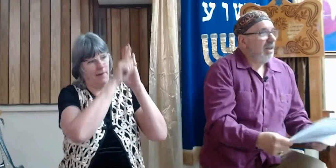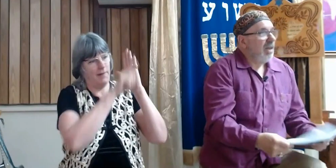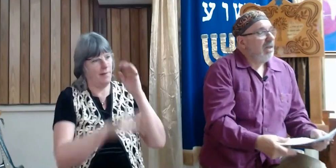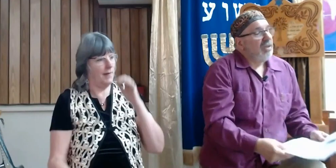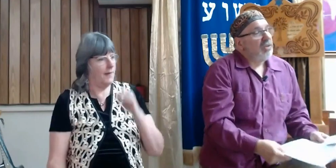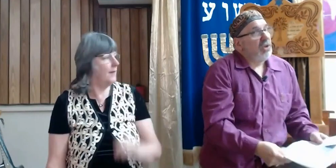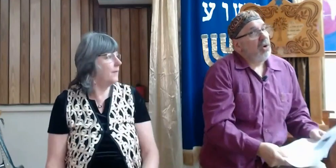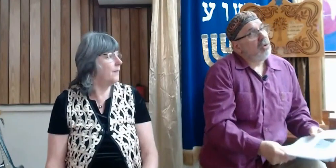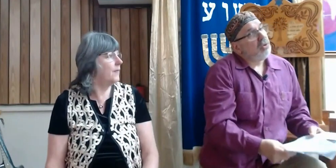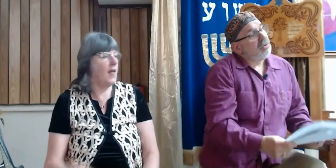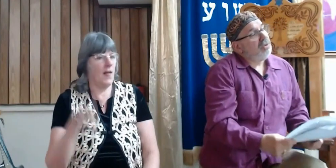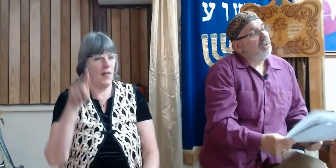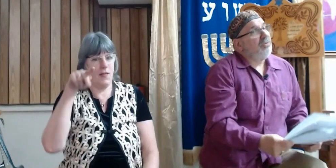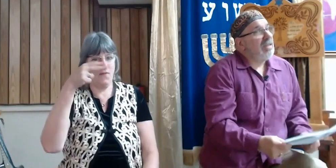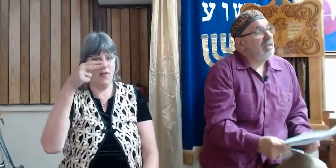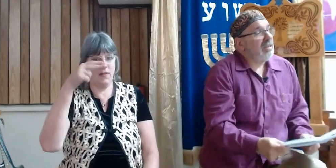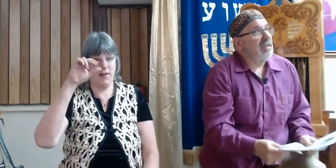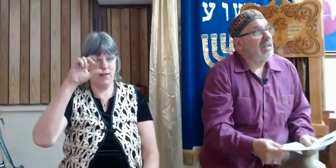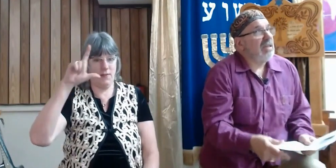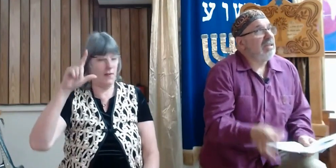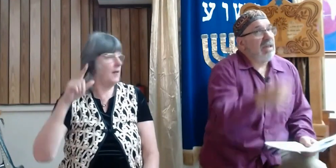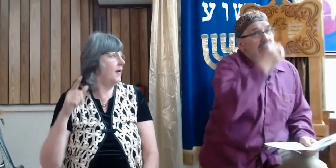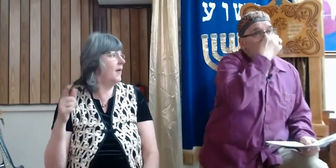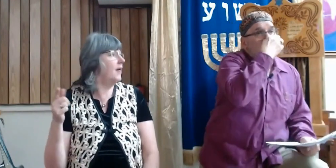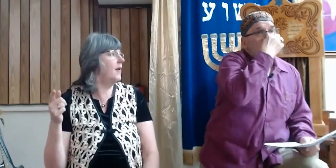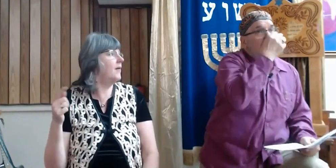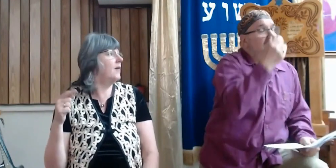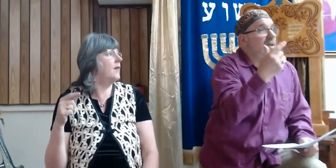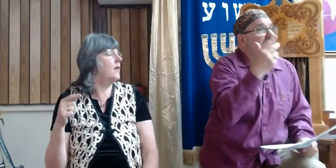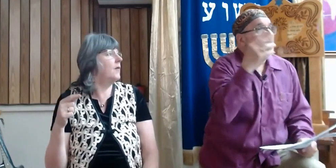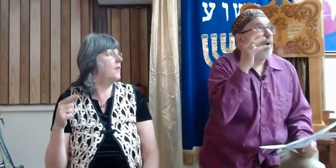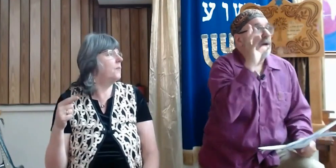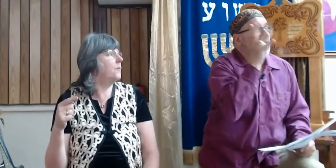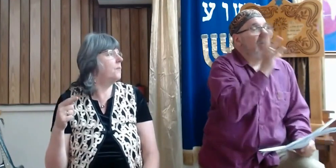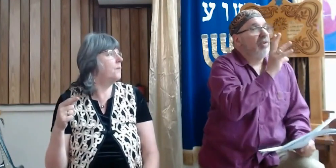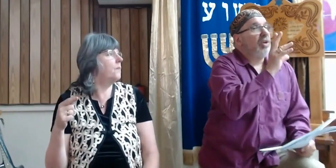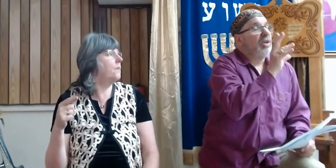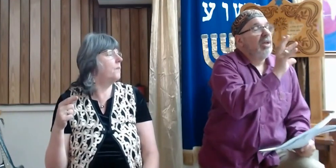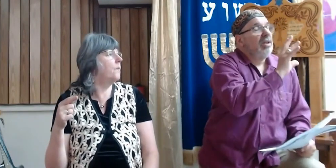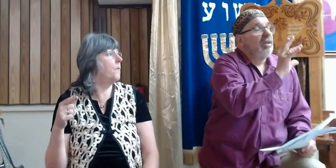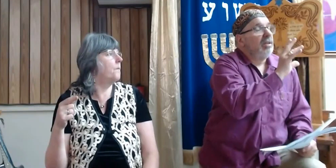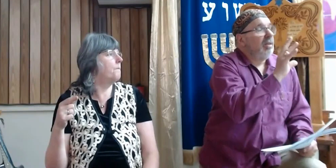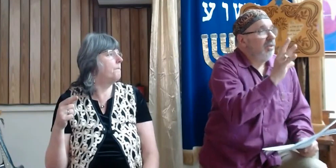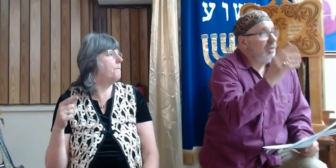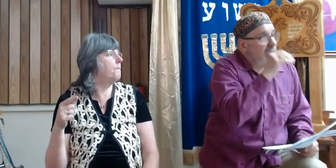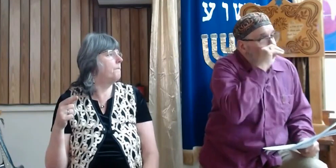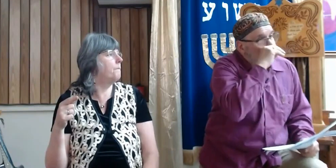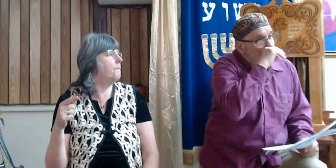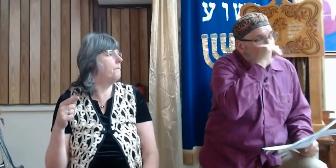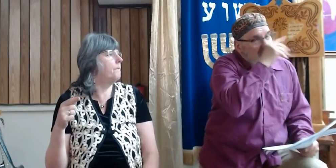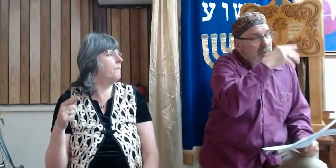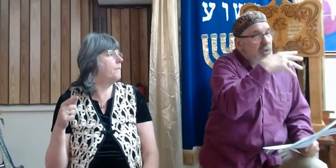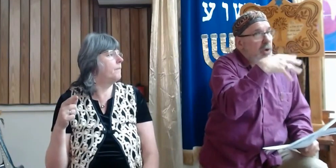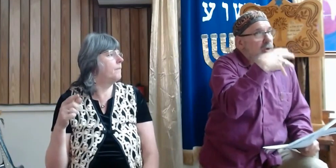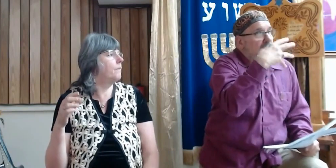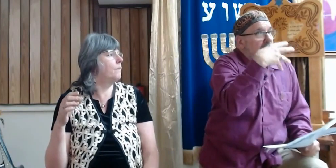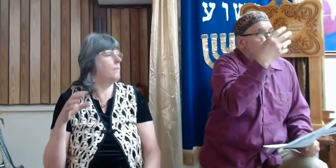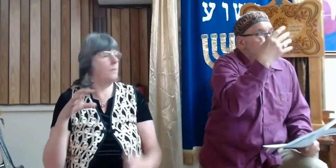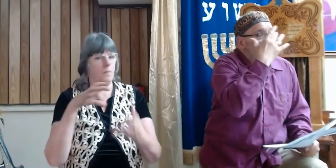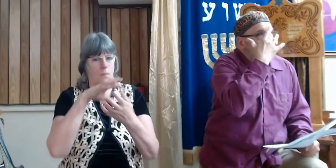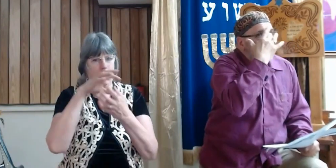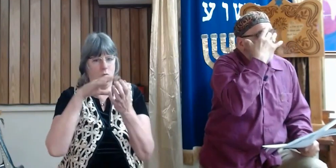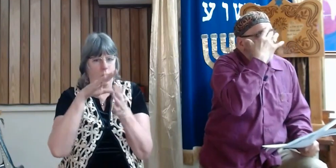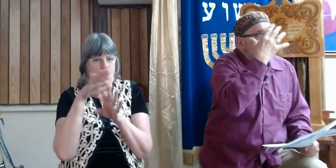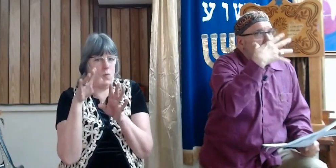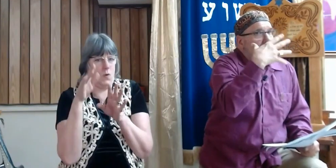feel like yeah. So, the Philistines they say they were kind of a, you know, it's all